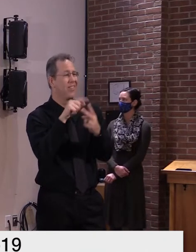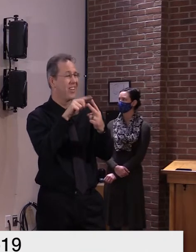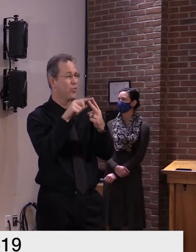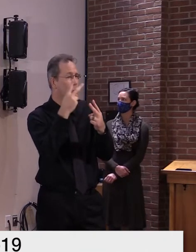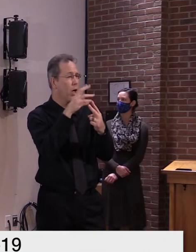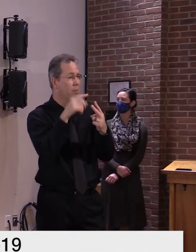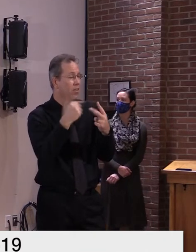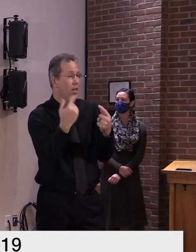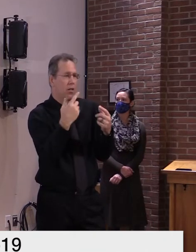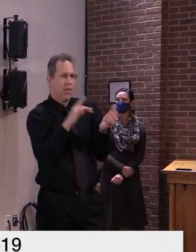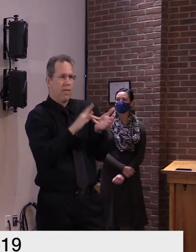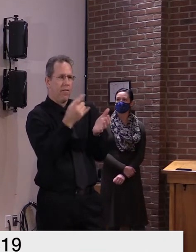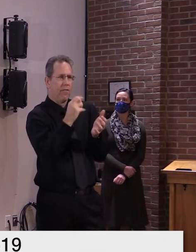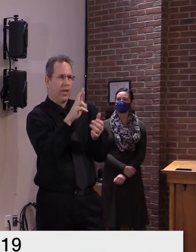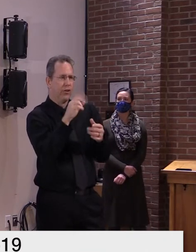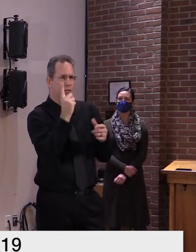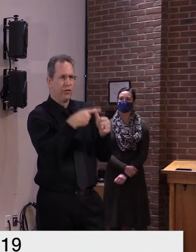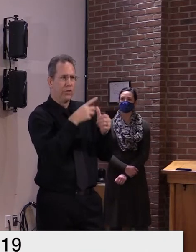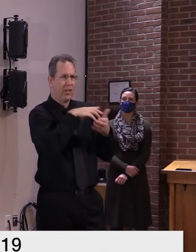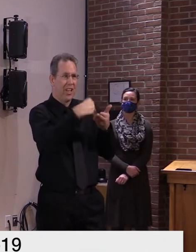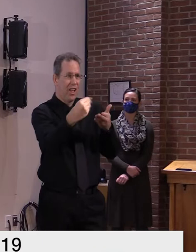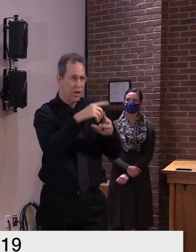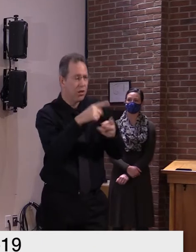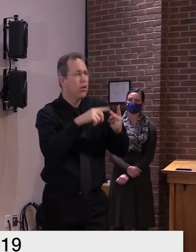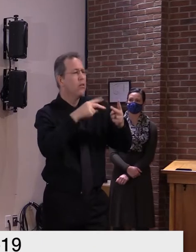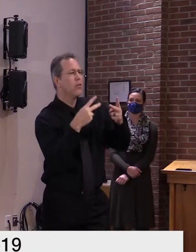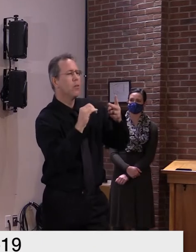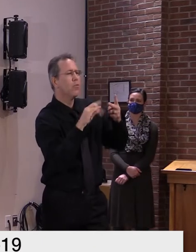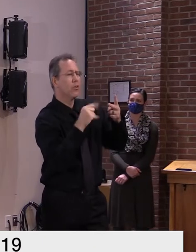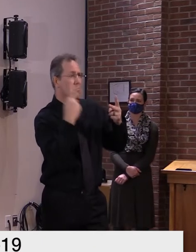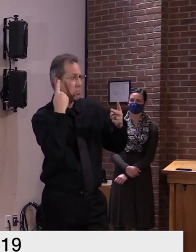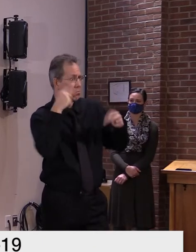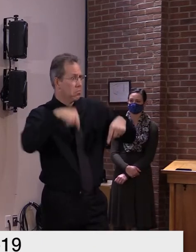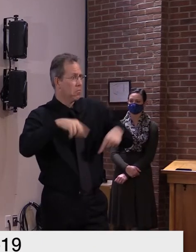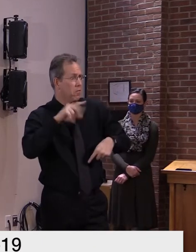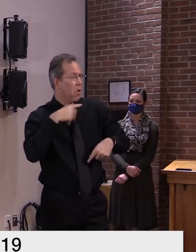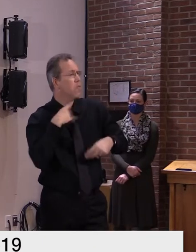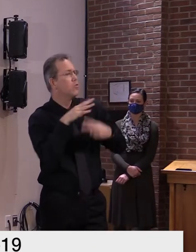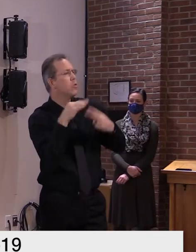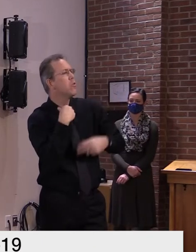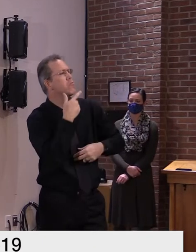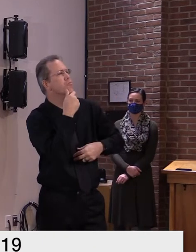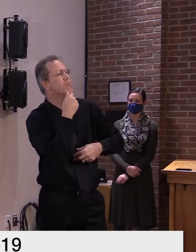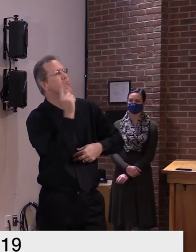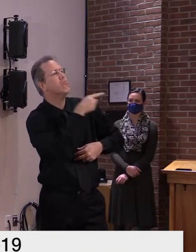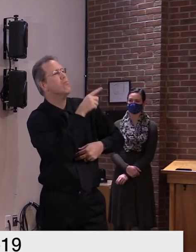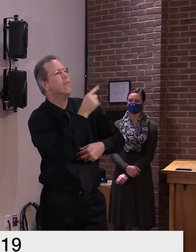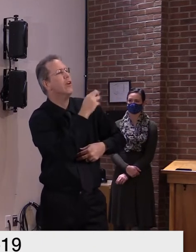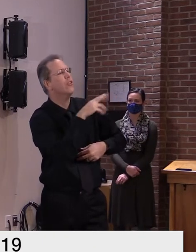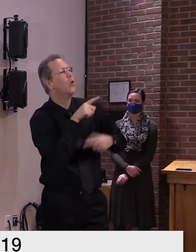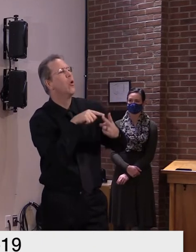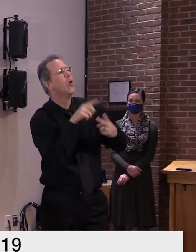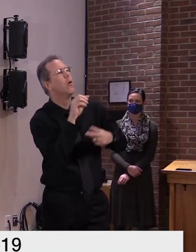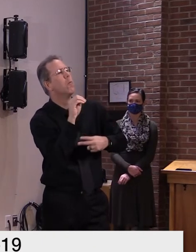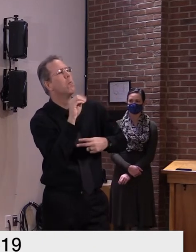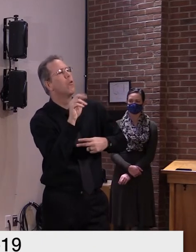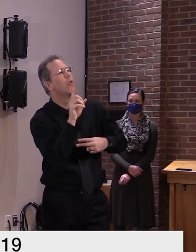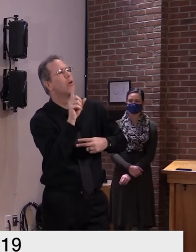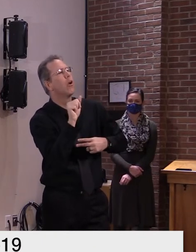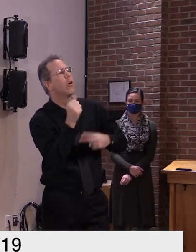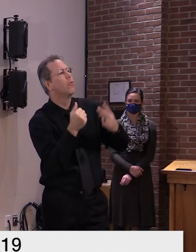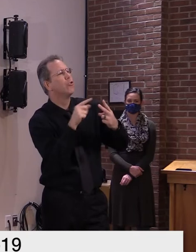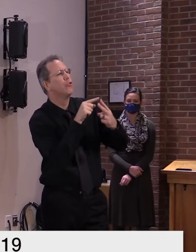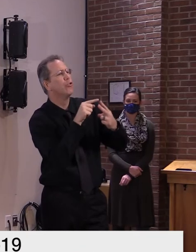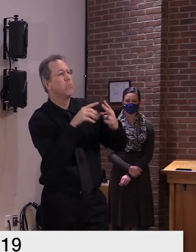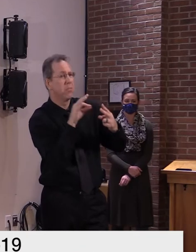cdc and uh but it looks good i mean they've uh they've uh shown uh the uh some of the trials have shown that